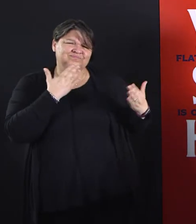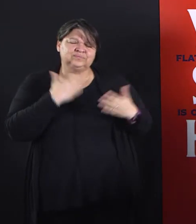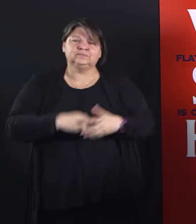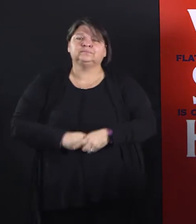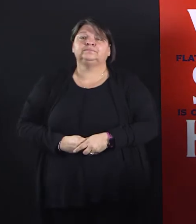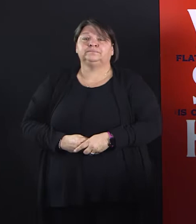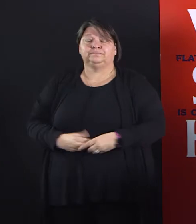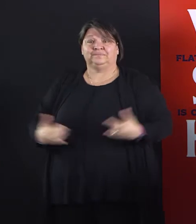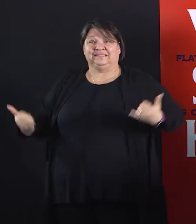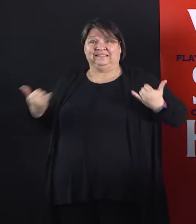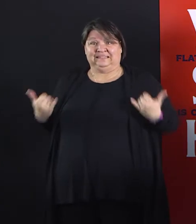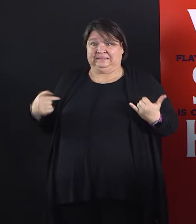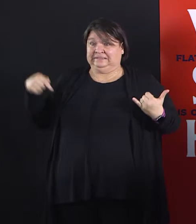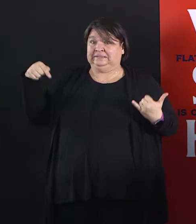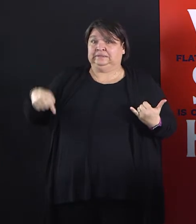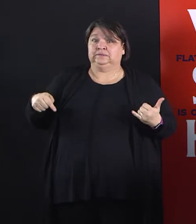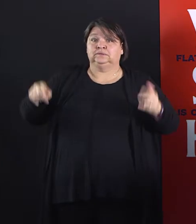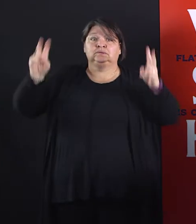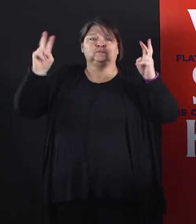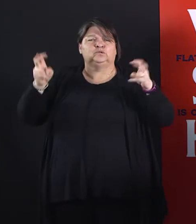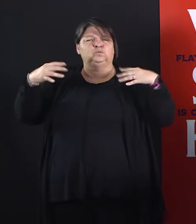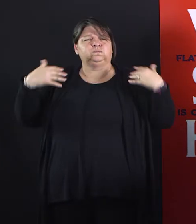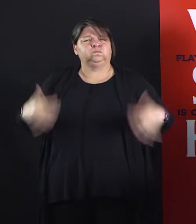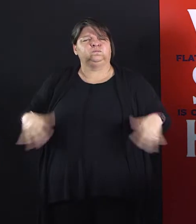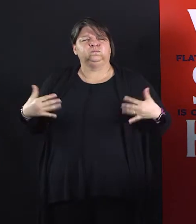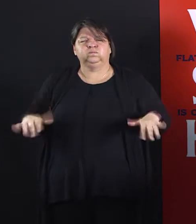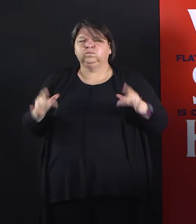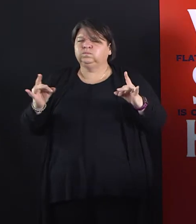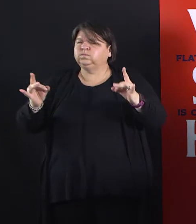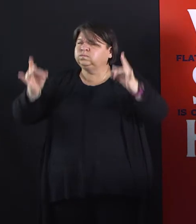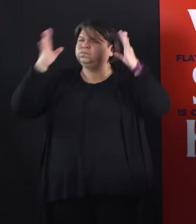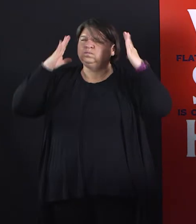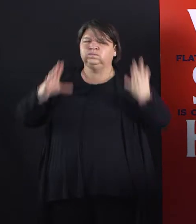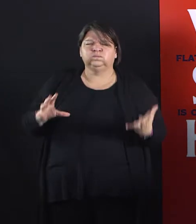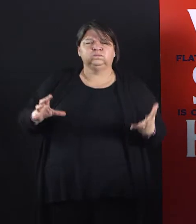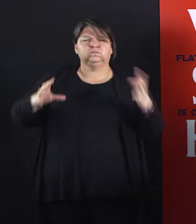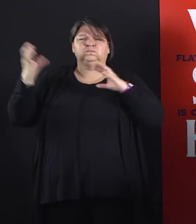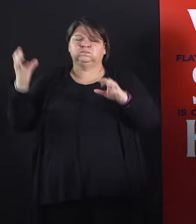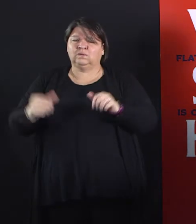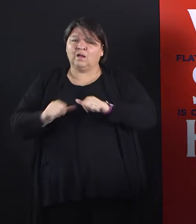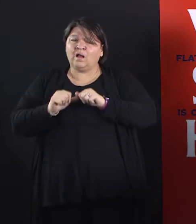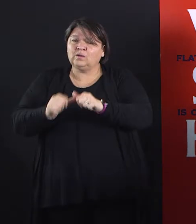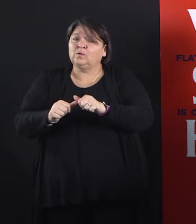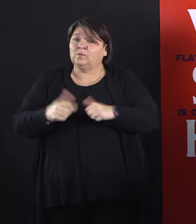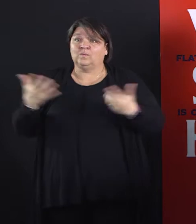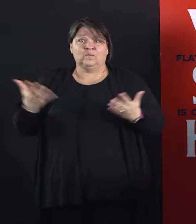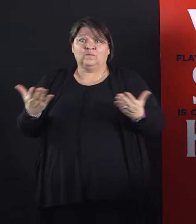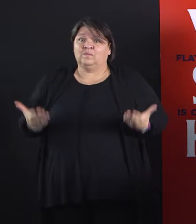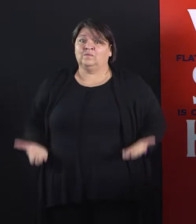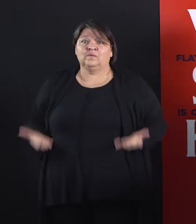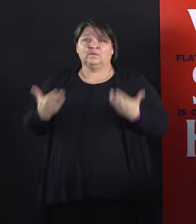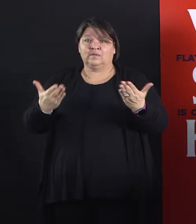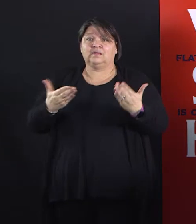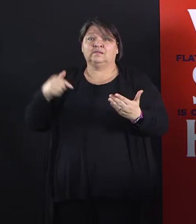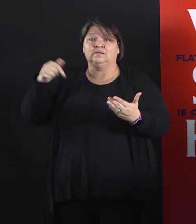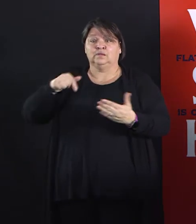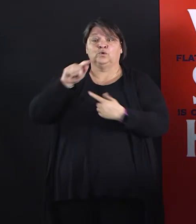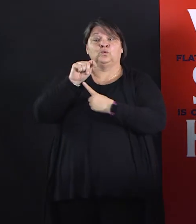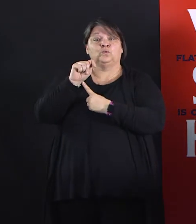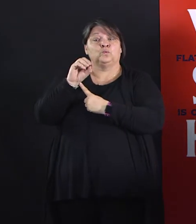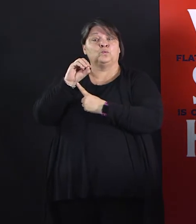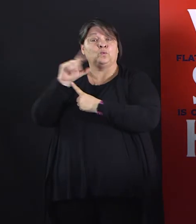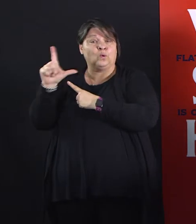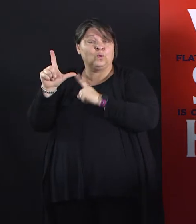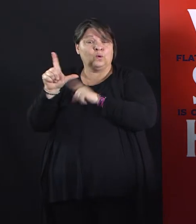tool will still be available and be expanded. I do want you to know, we visited earlier about this, these are licensed child care